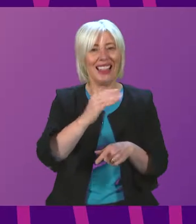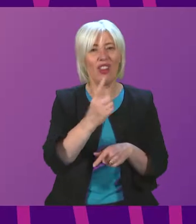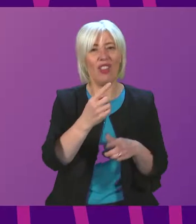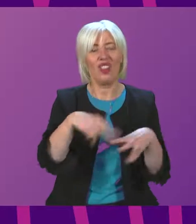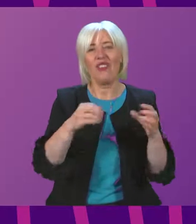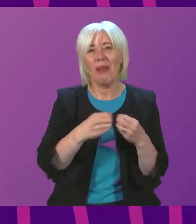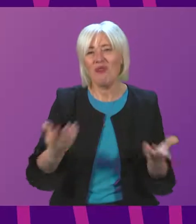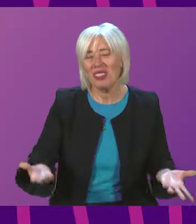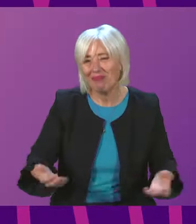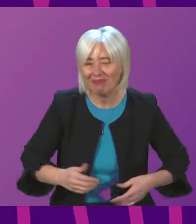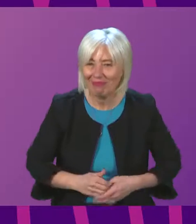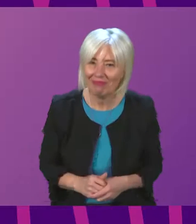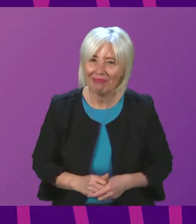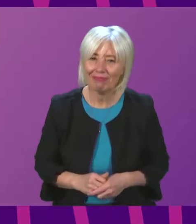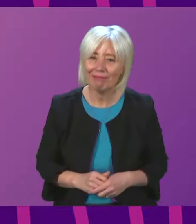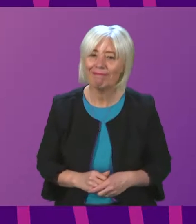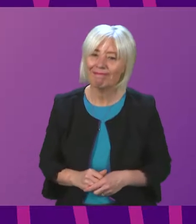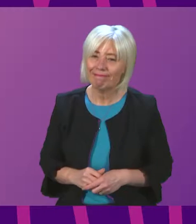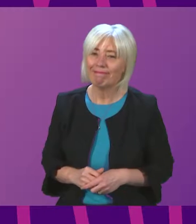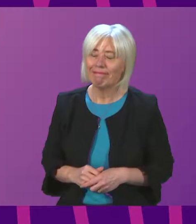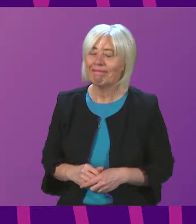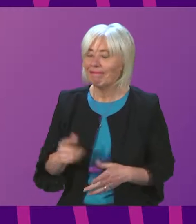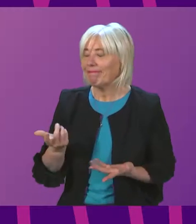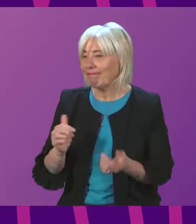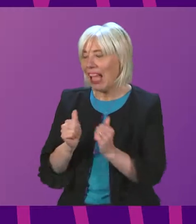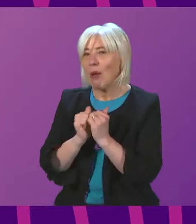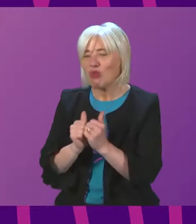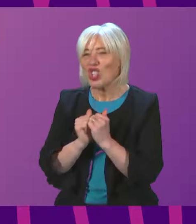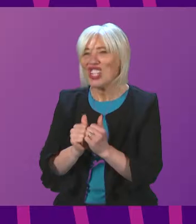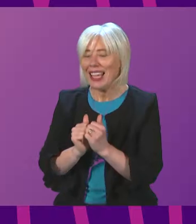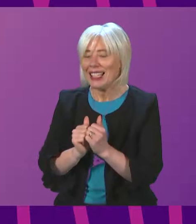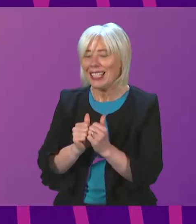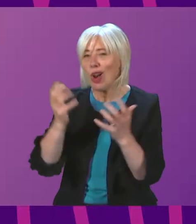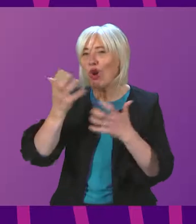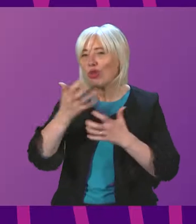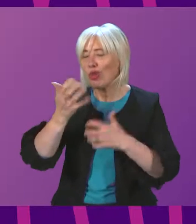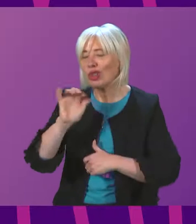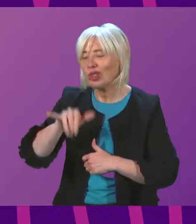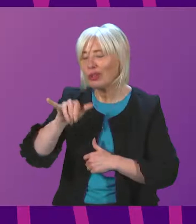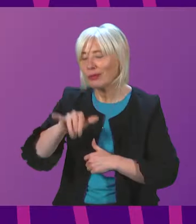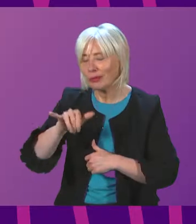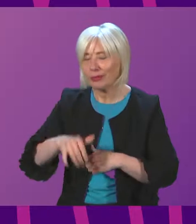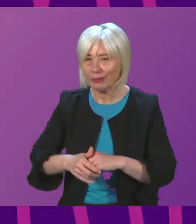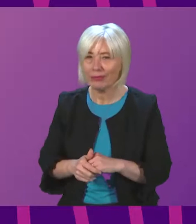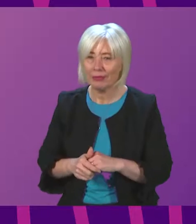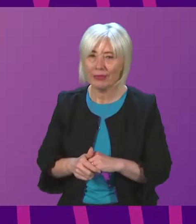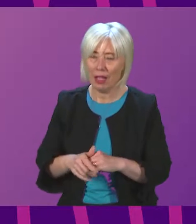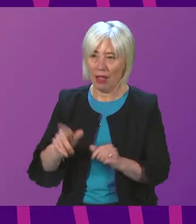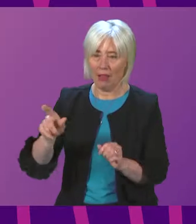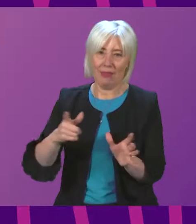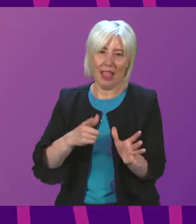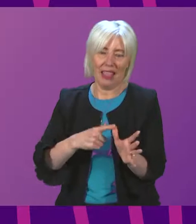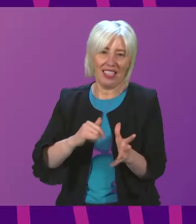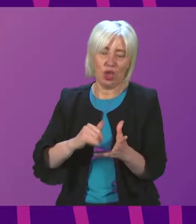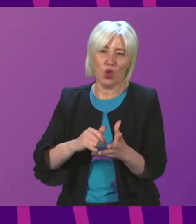Secretary. Well, I appreciate the concerns that have been expressed by Alexander